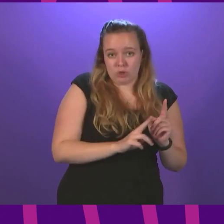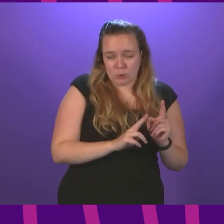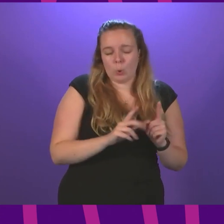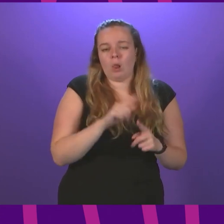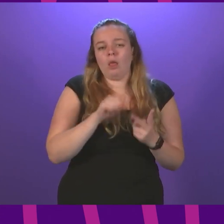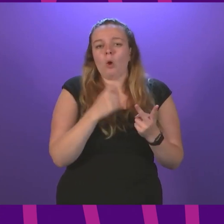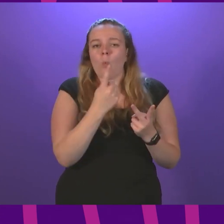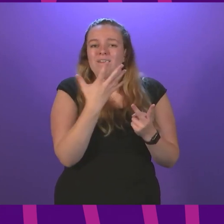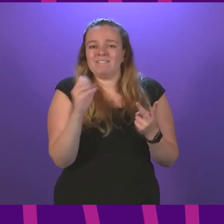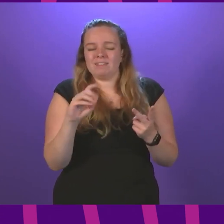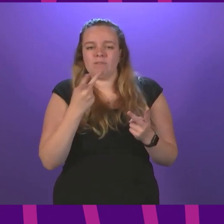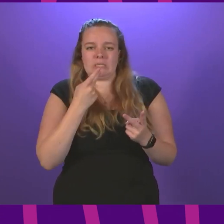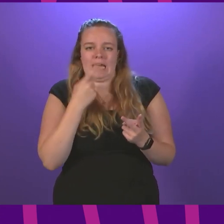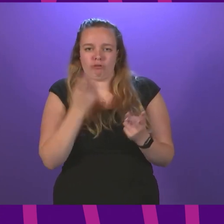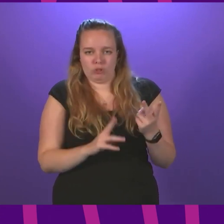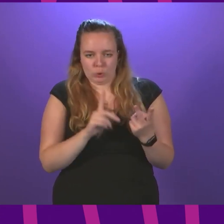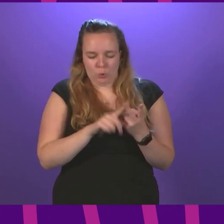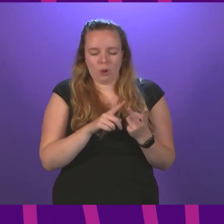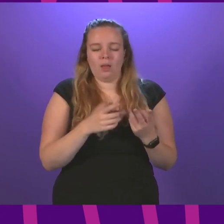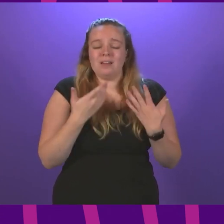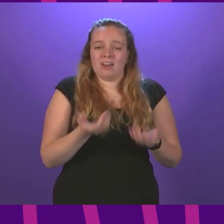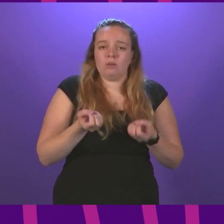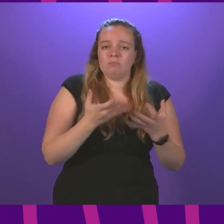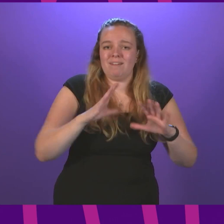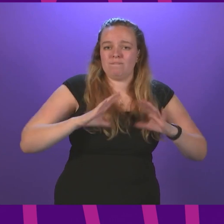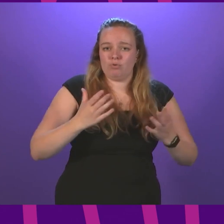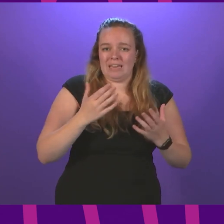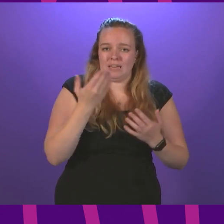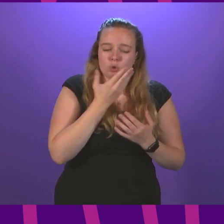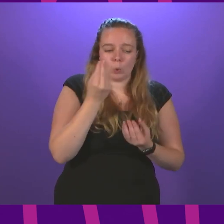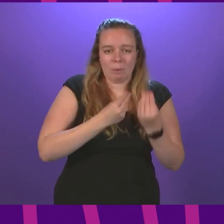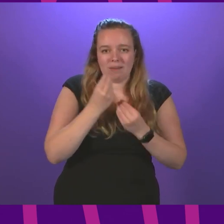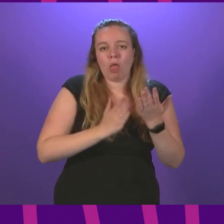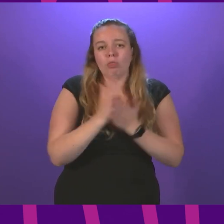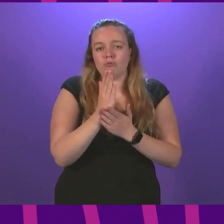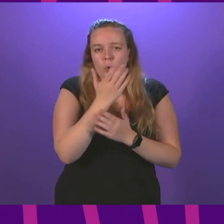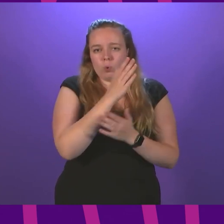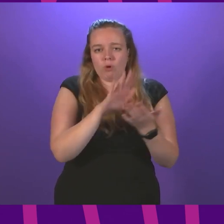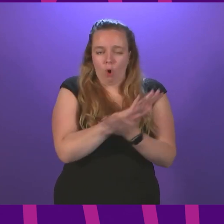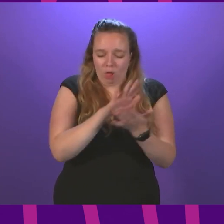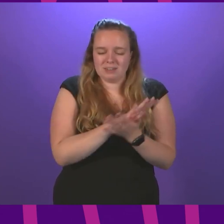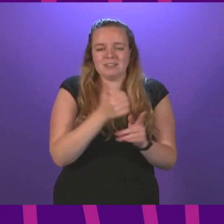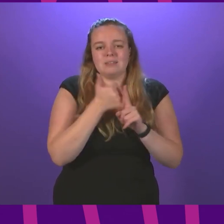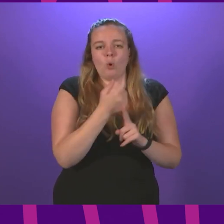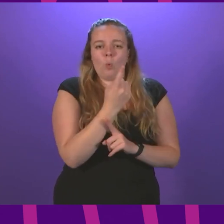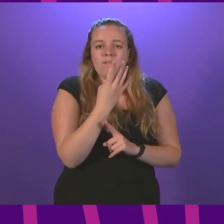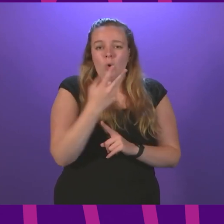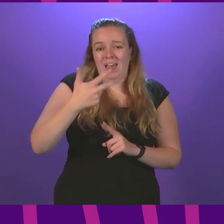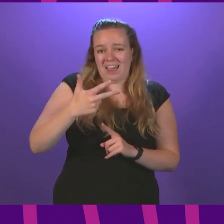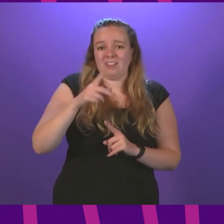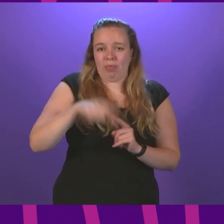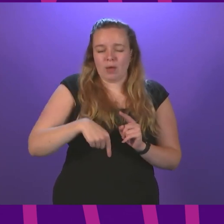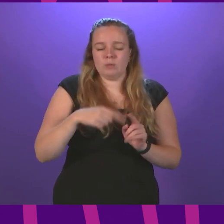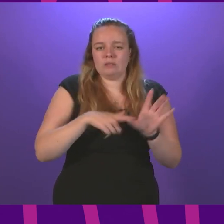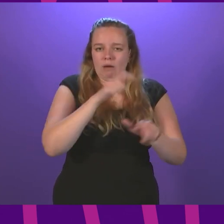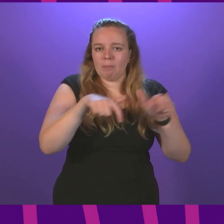£150 for secondary. And we're delivering free school meal provision in school holidays, supporting around 148,000 children and young people.